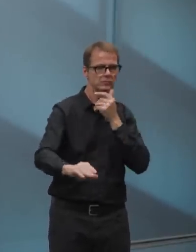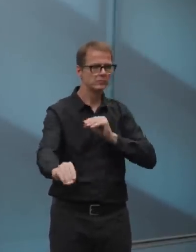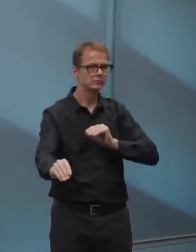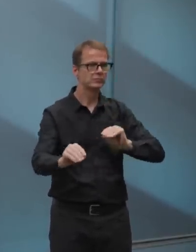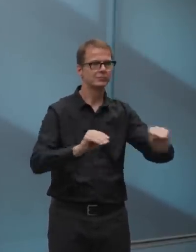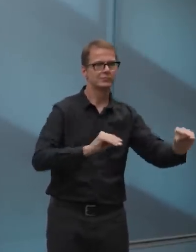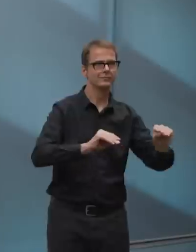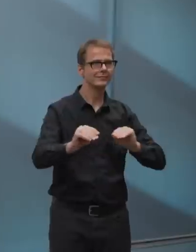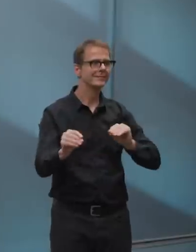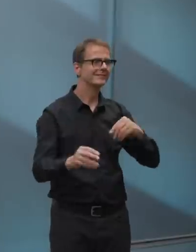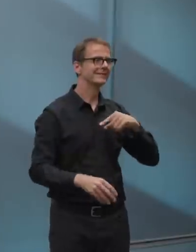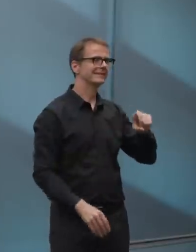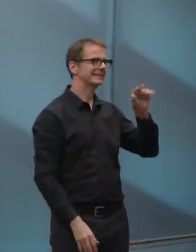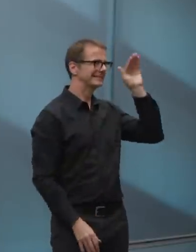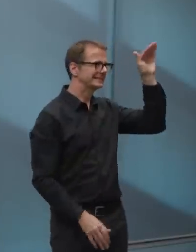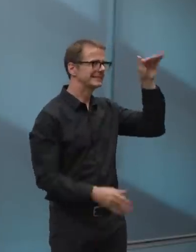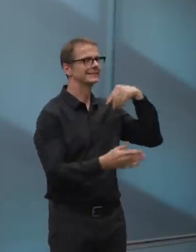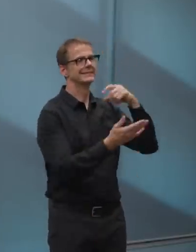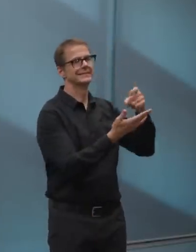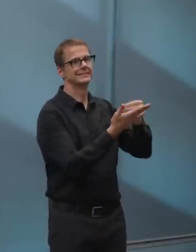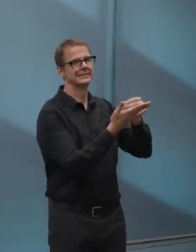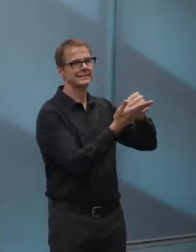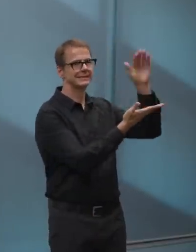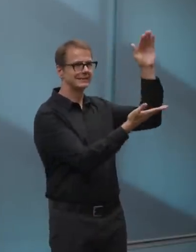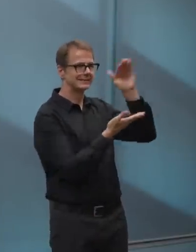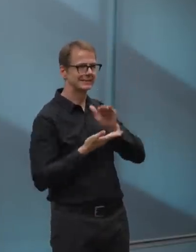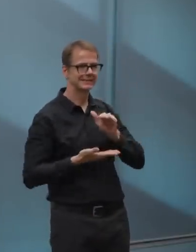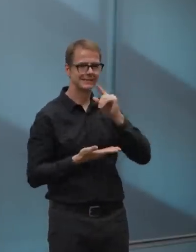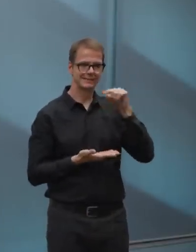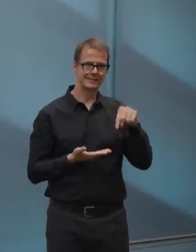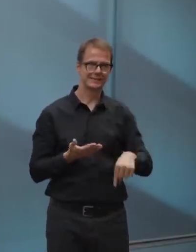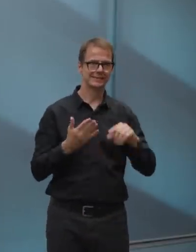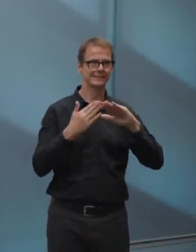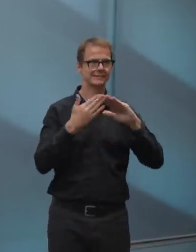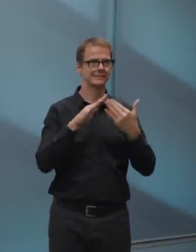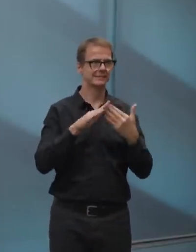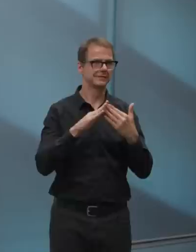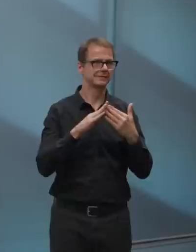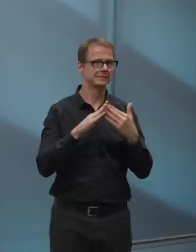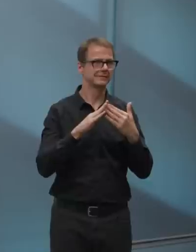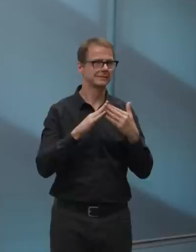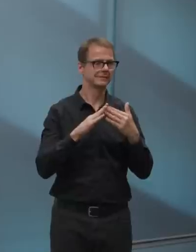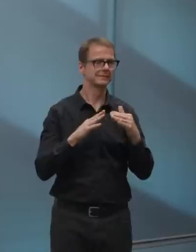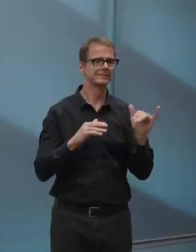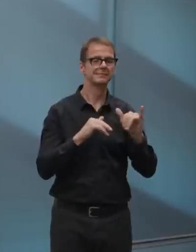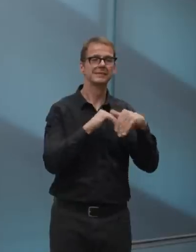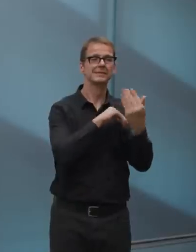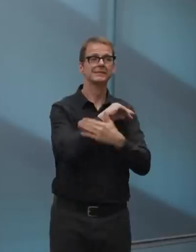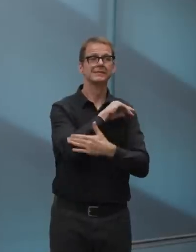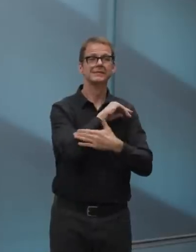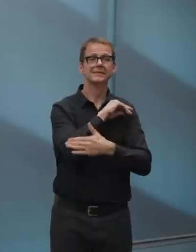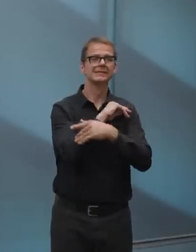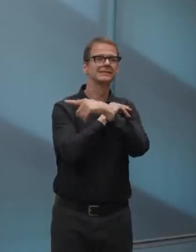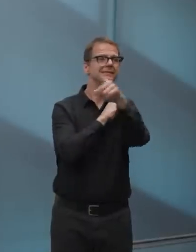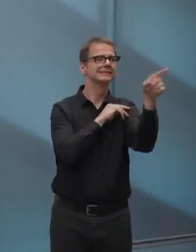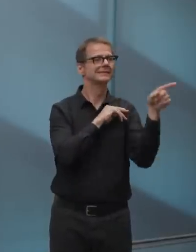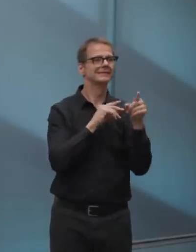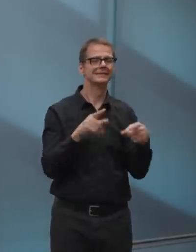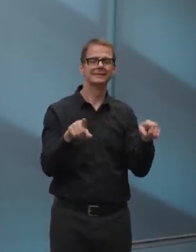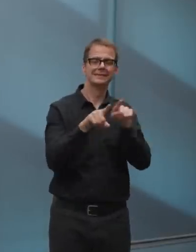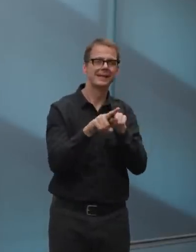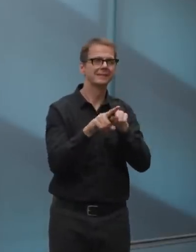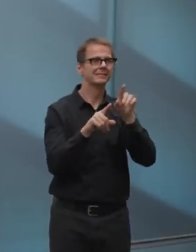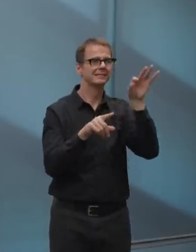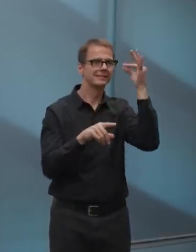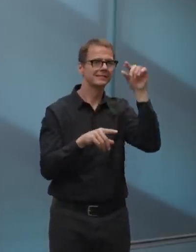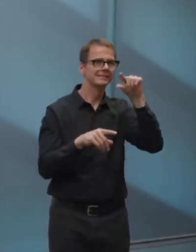package to support municipalities as federal governments in so many other countries have. Is there one last